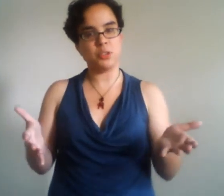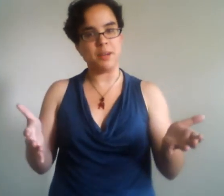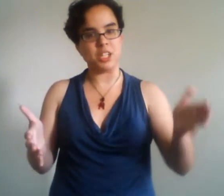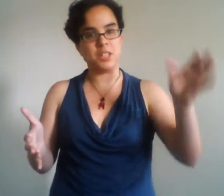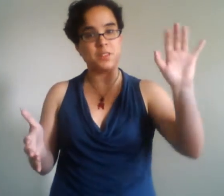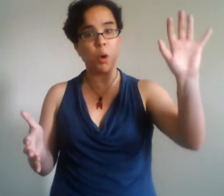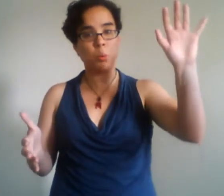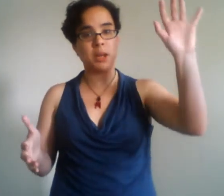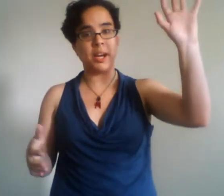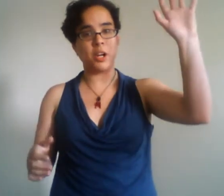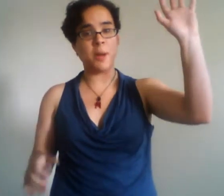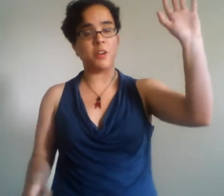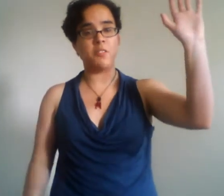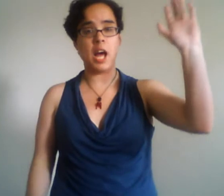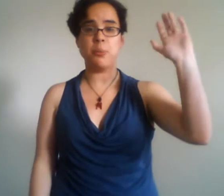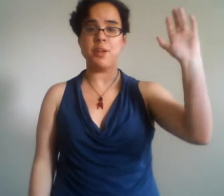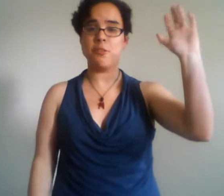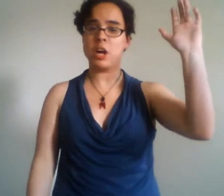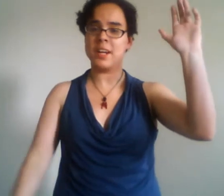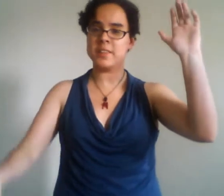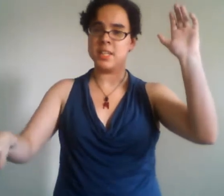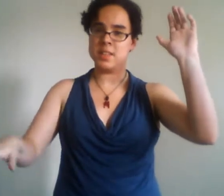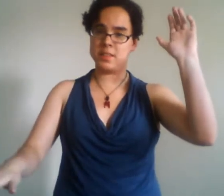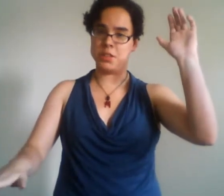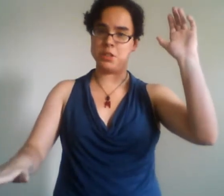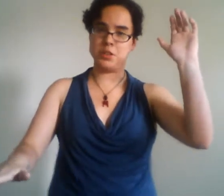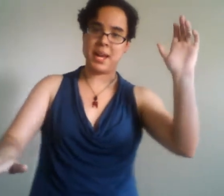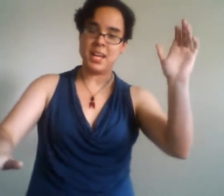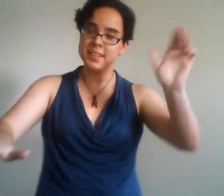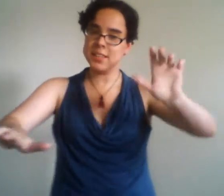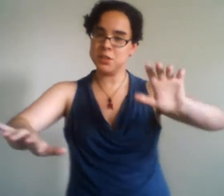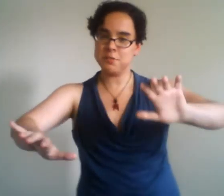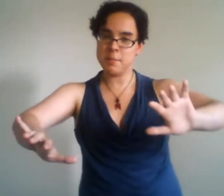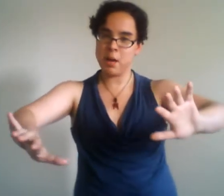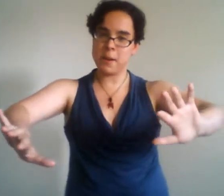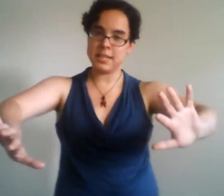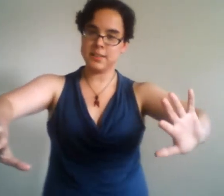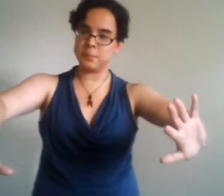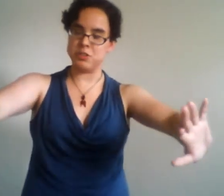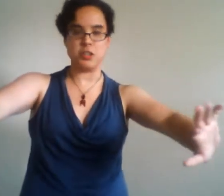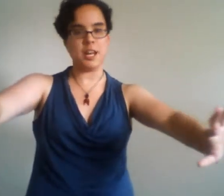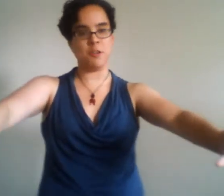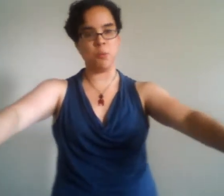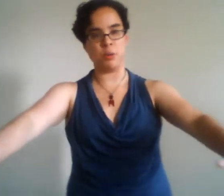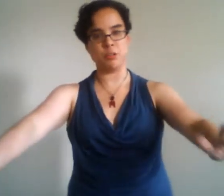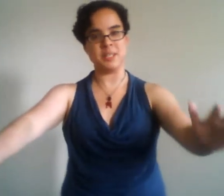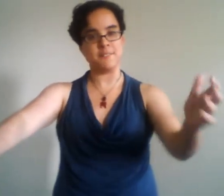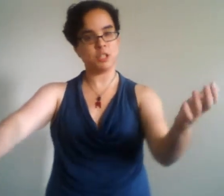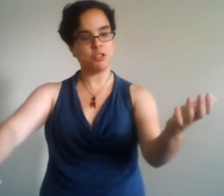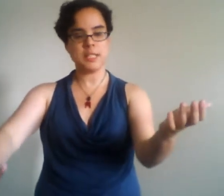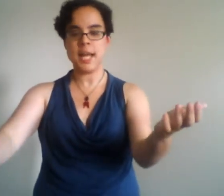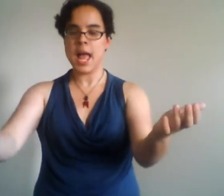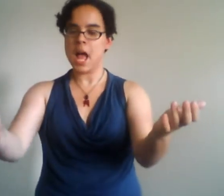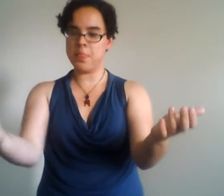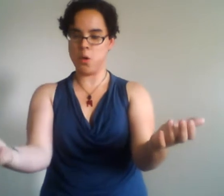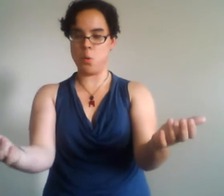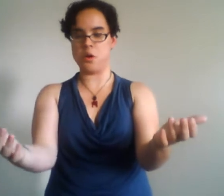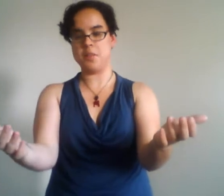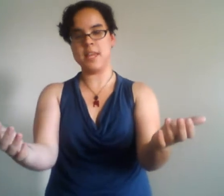directions holy Mary mother of God pray for us sinners my single female body splintered evermore between the virgin and the whore the